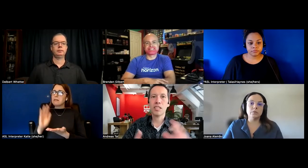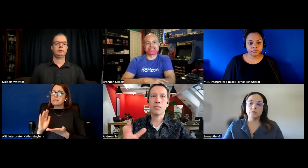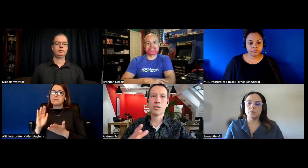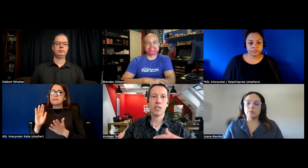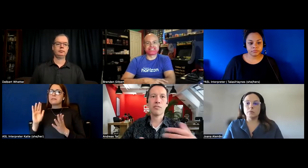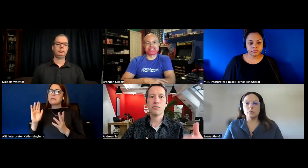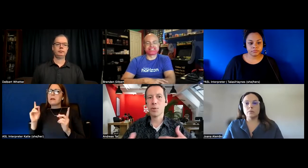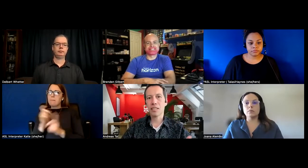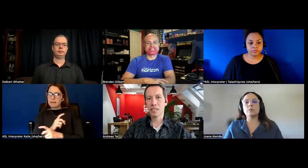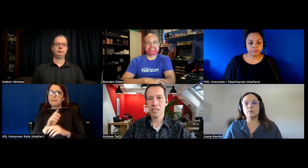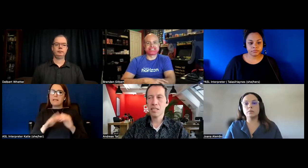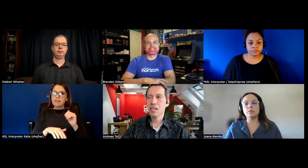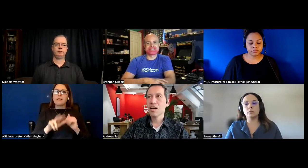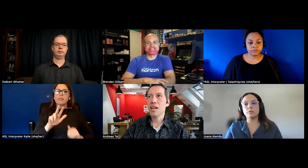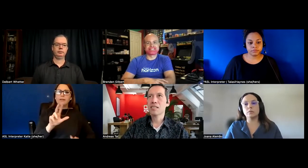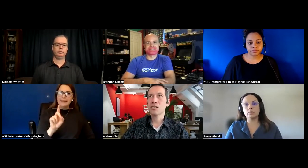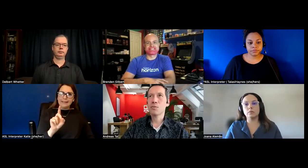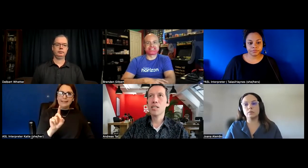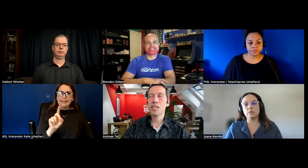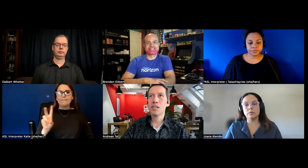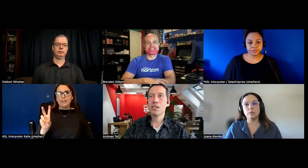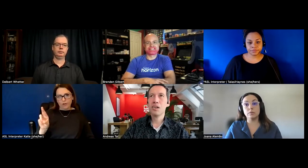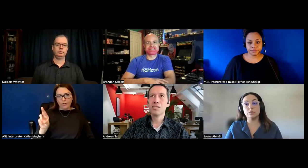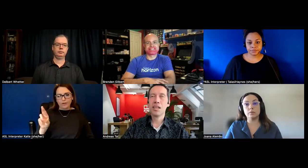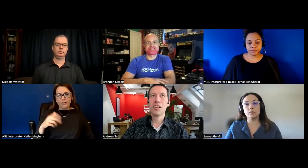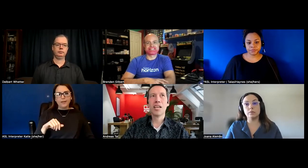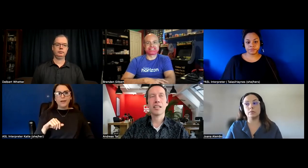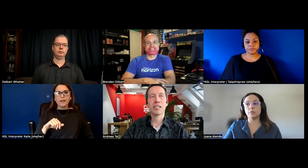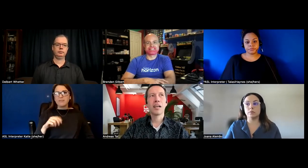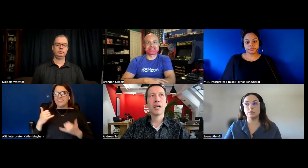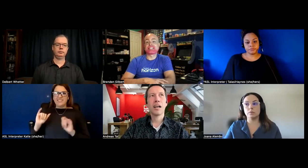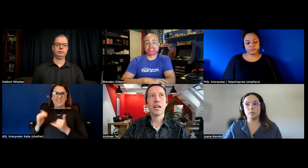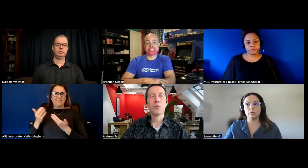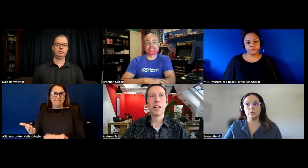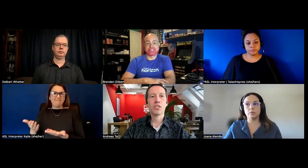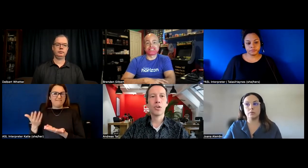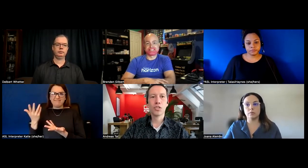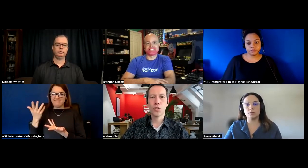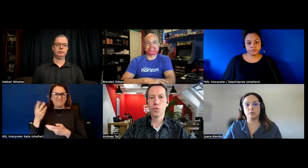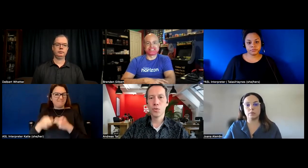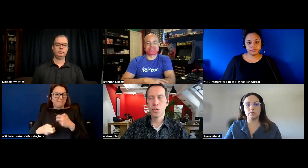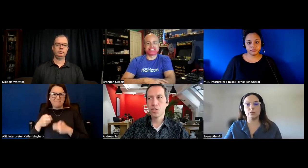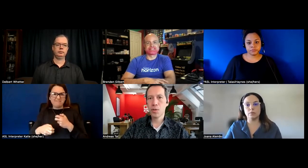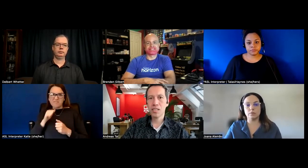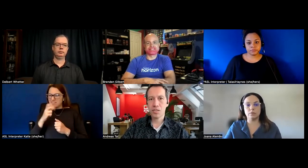virtual reality it's really not there yet and when i talk to creators